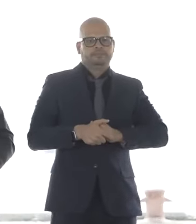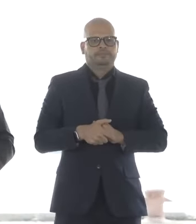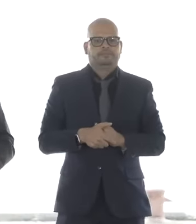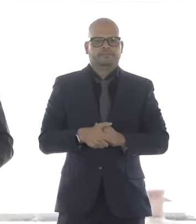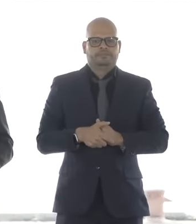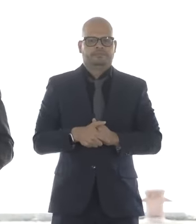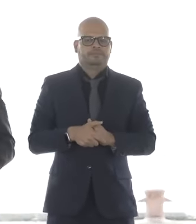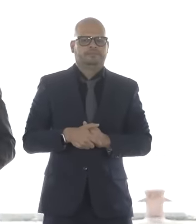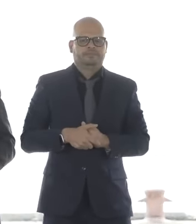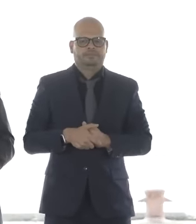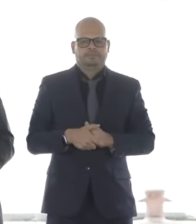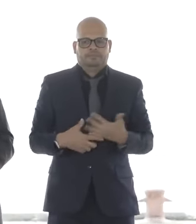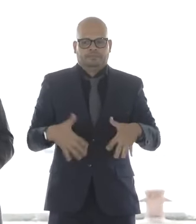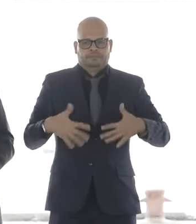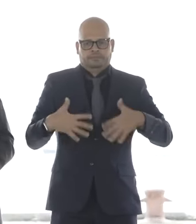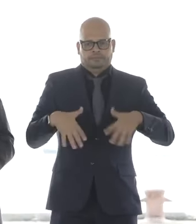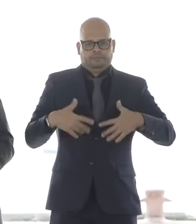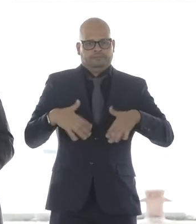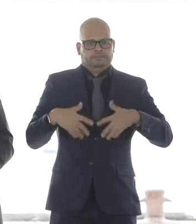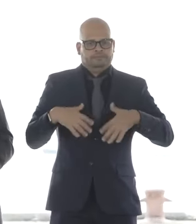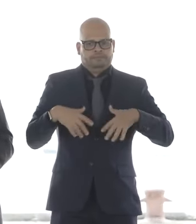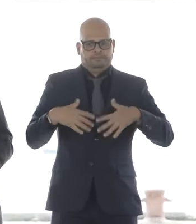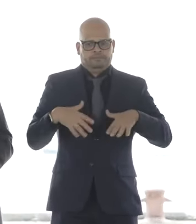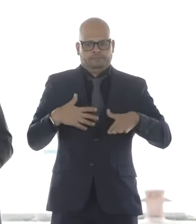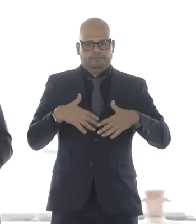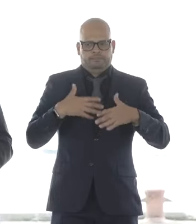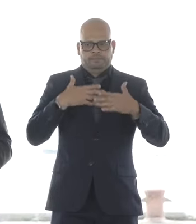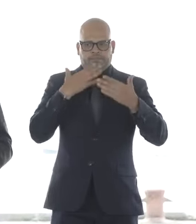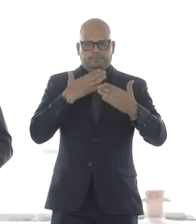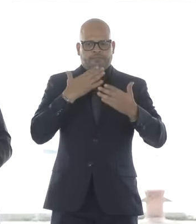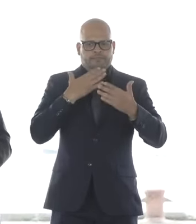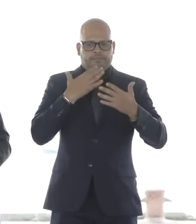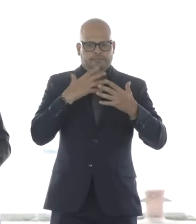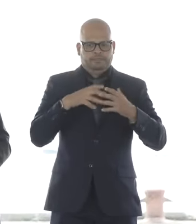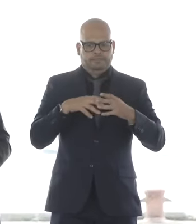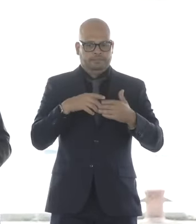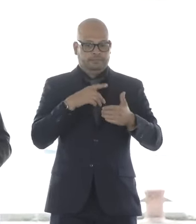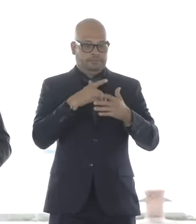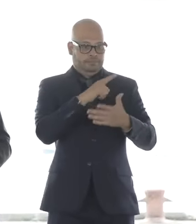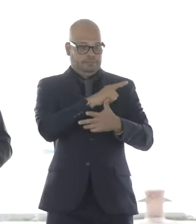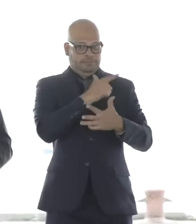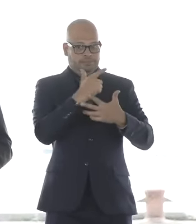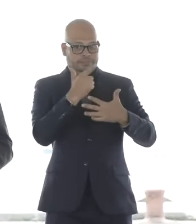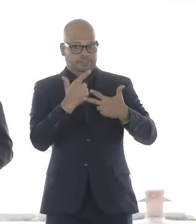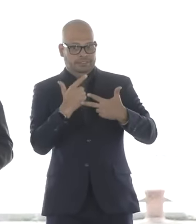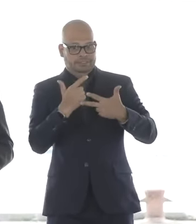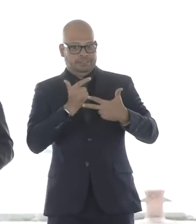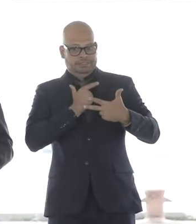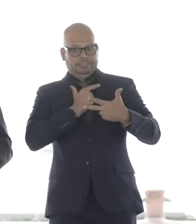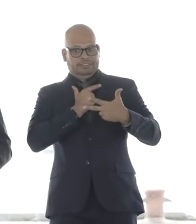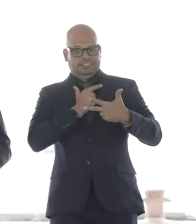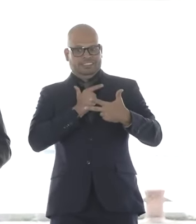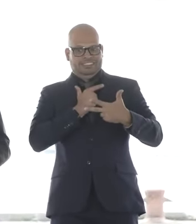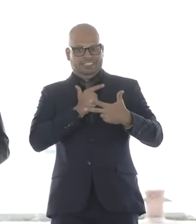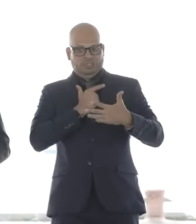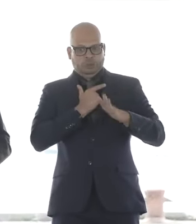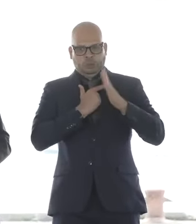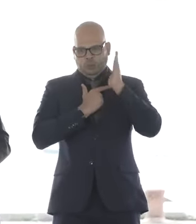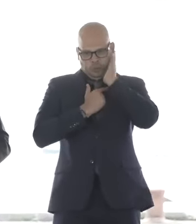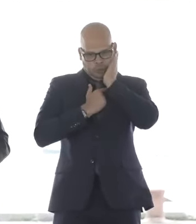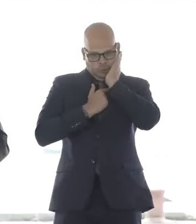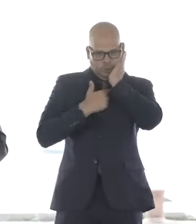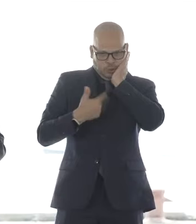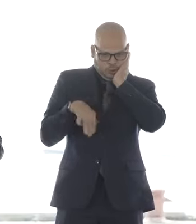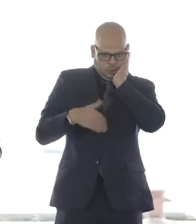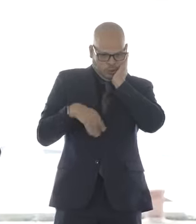Well, thank you very much. It's hard to follow those three incredibly skilled presenters today, but I really want to